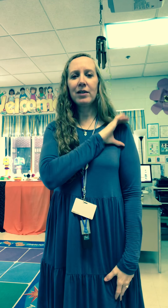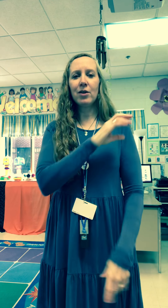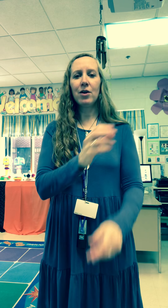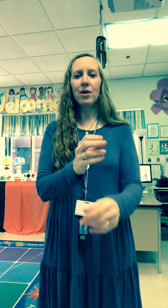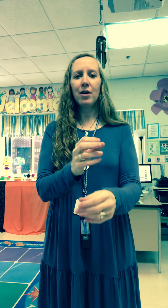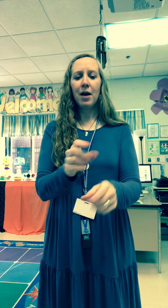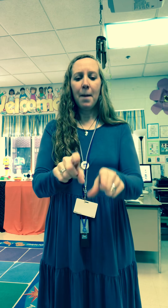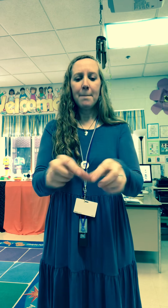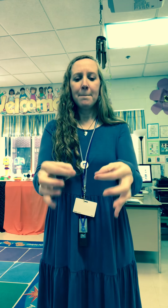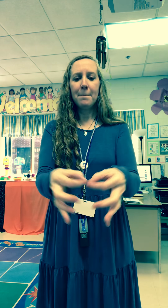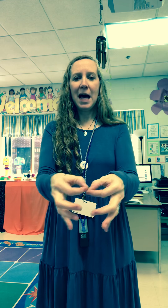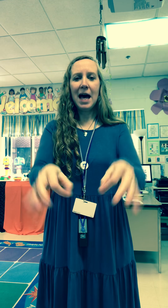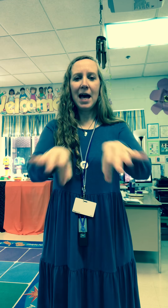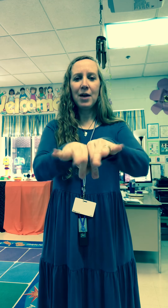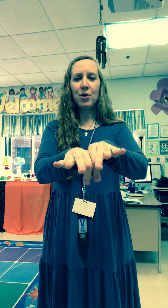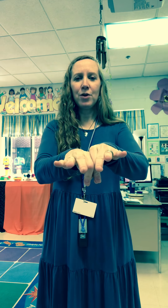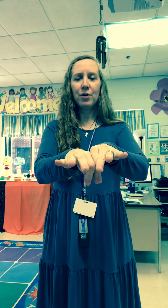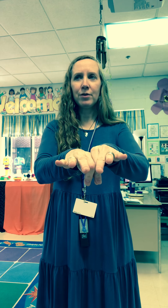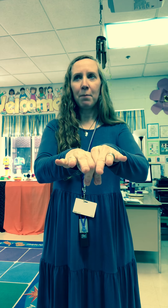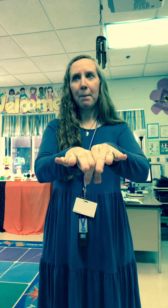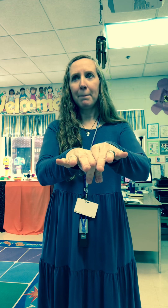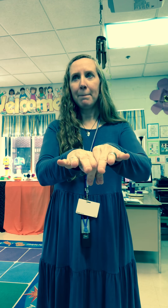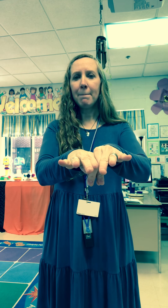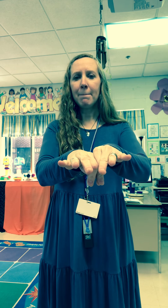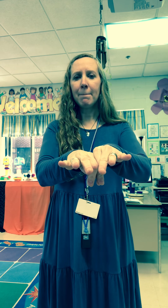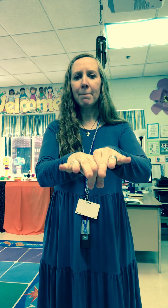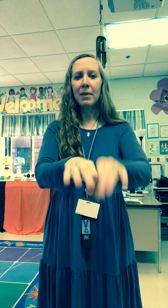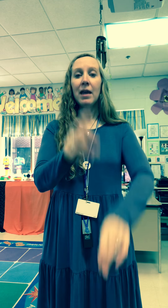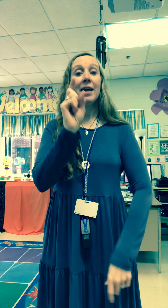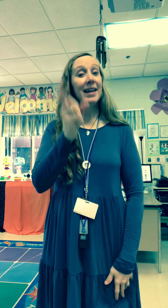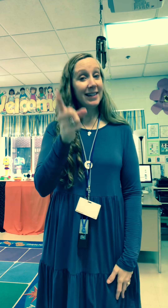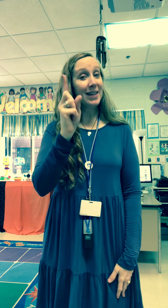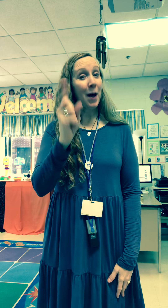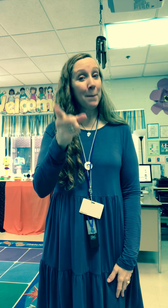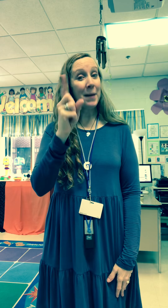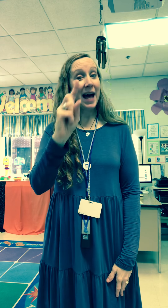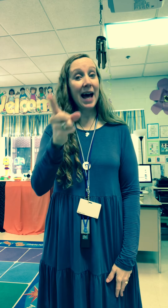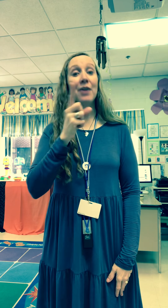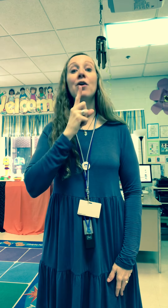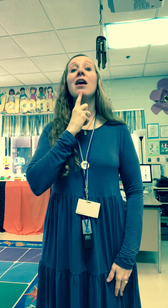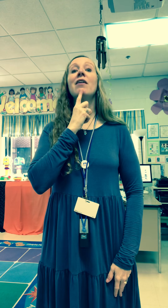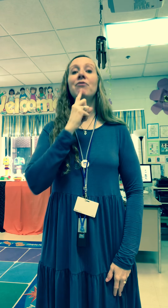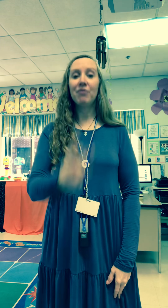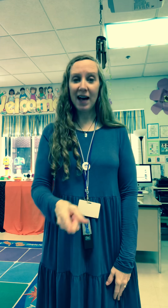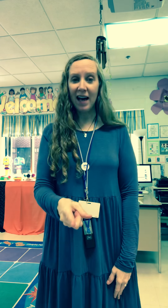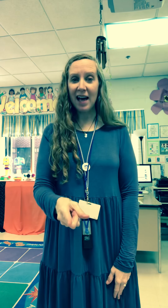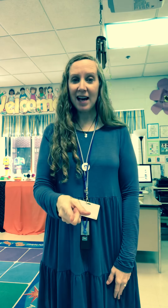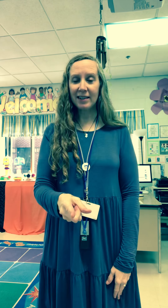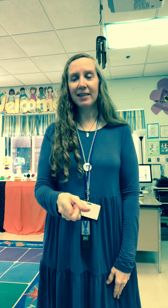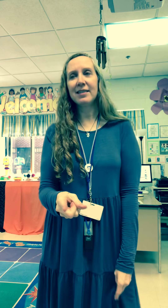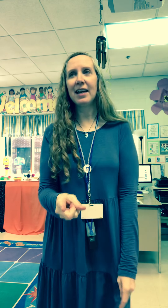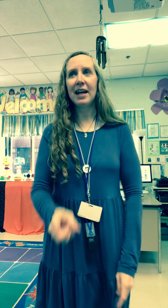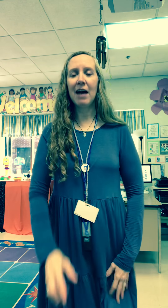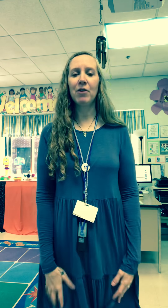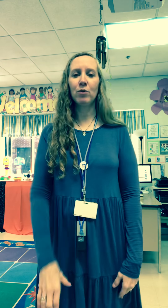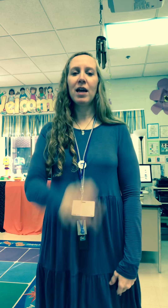matters it's a matter of fact the second half goes